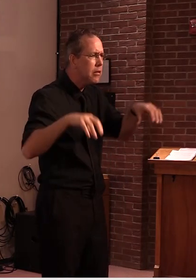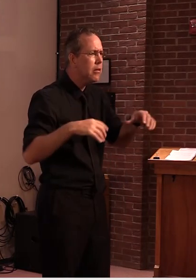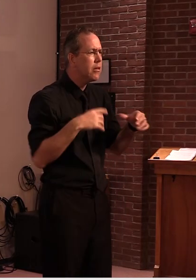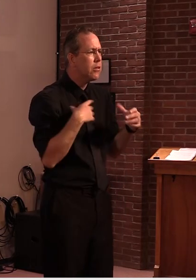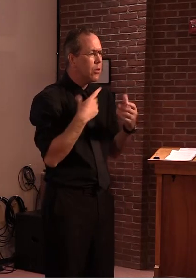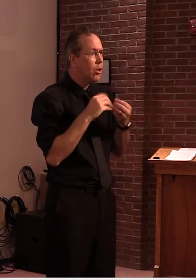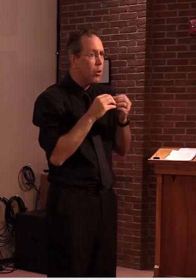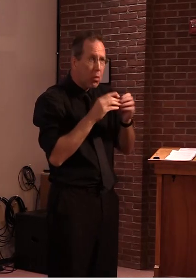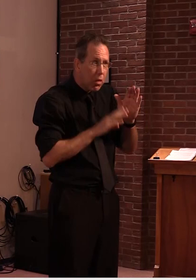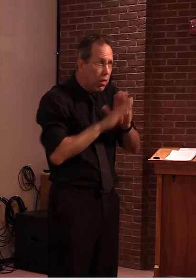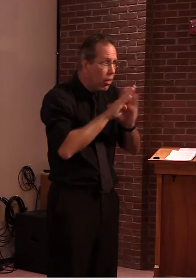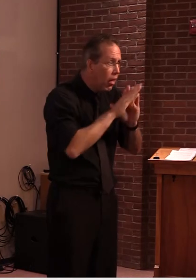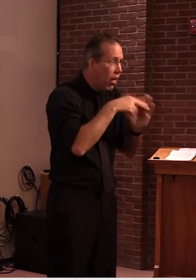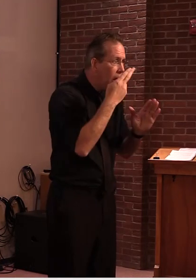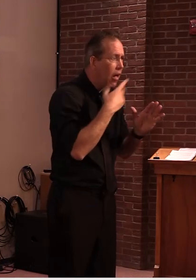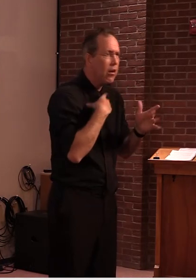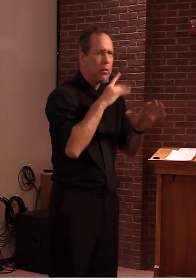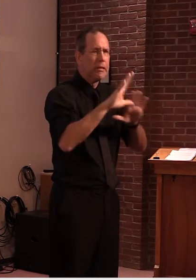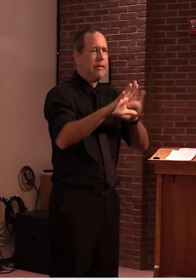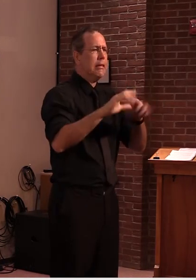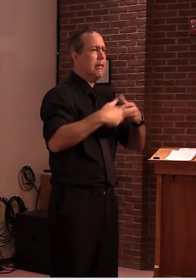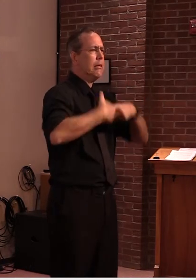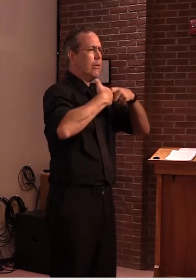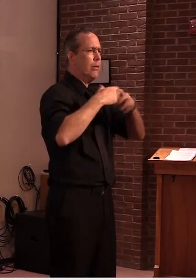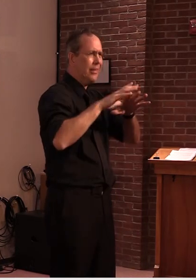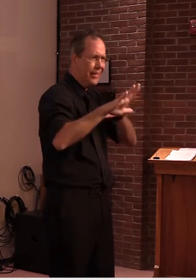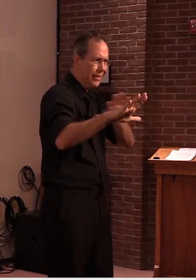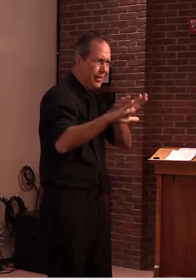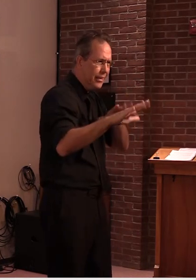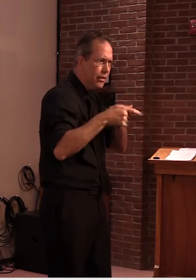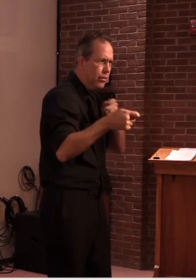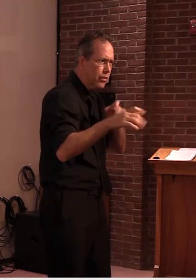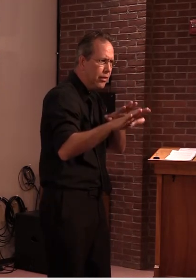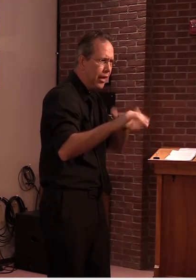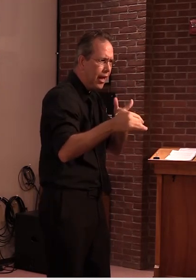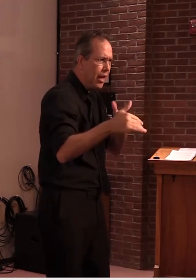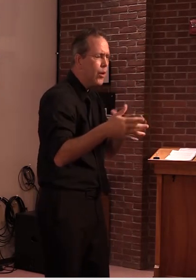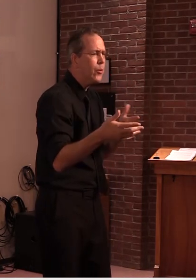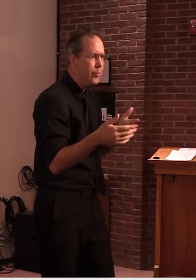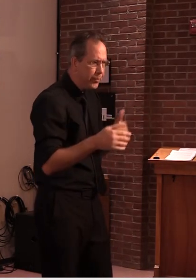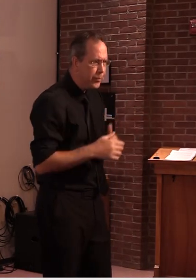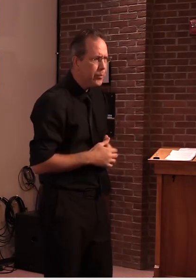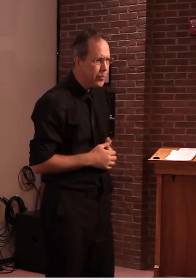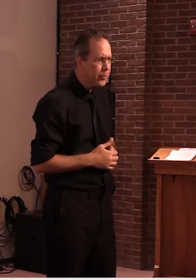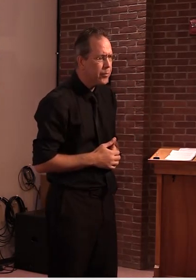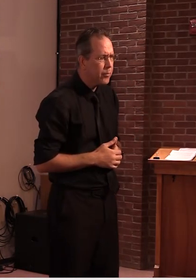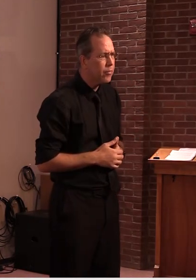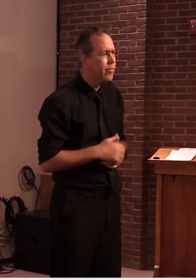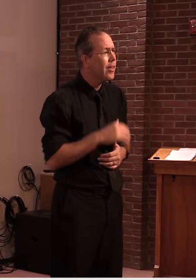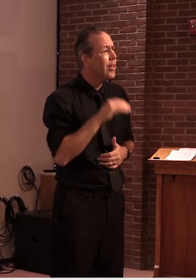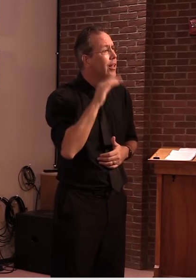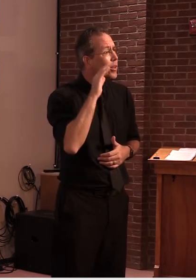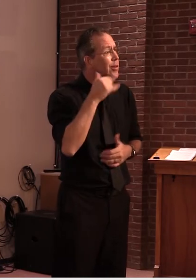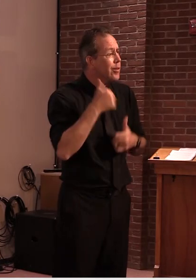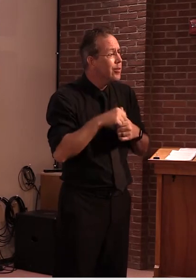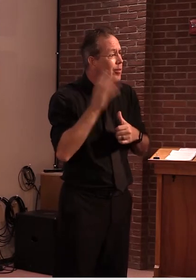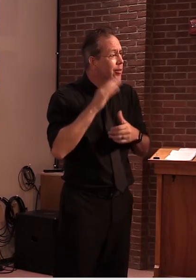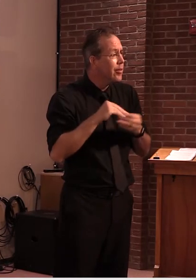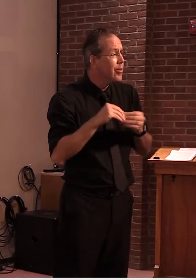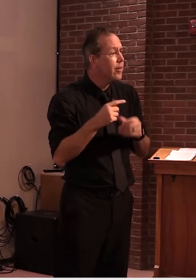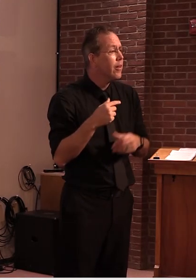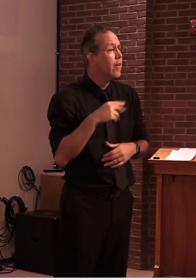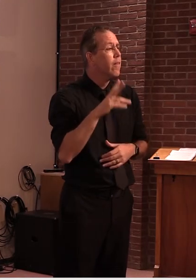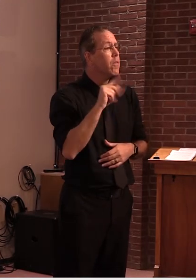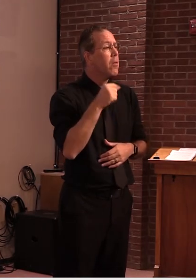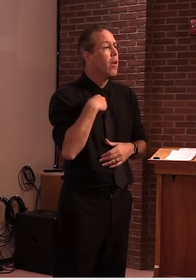we had a we went from um you know 1 600 uh prisoners down to